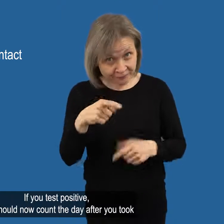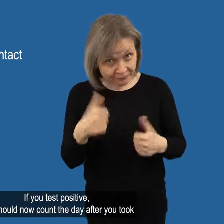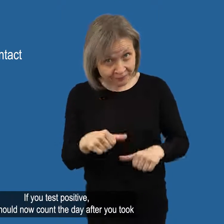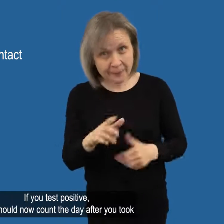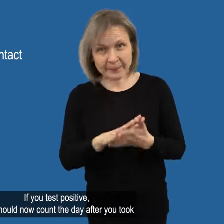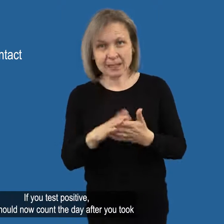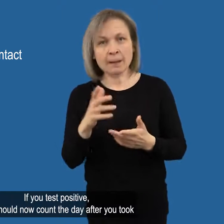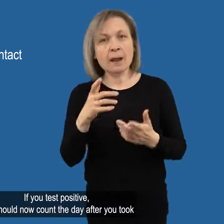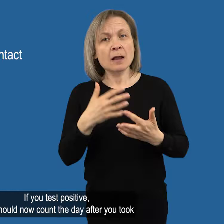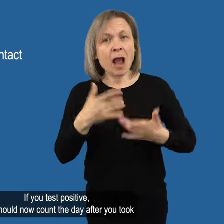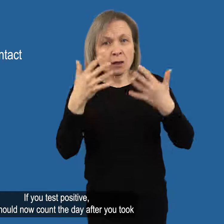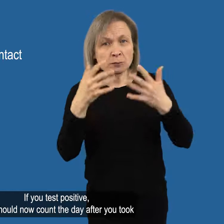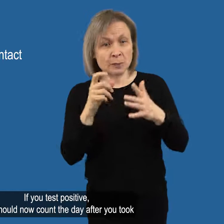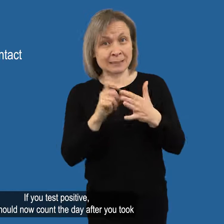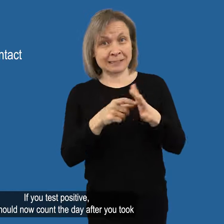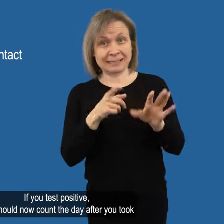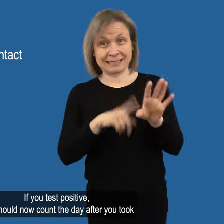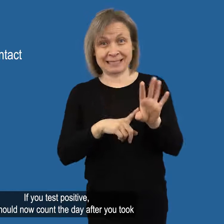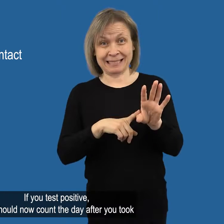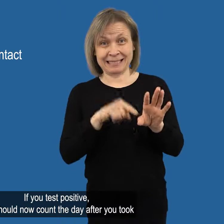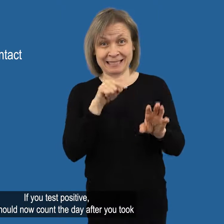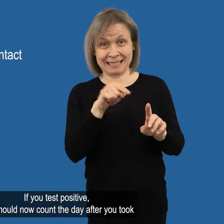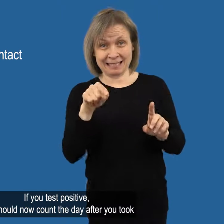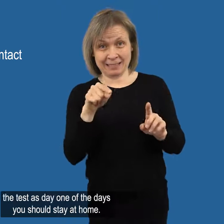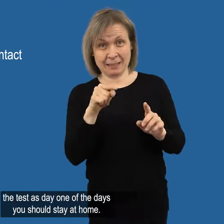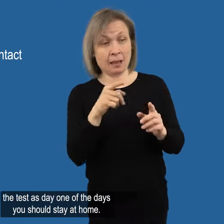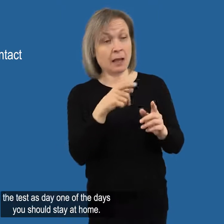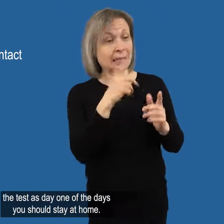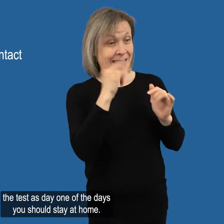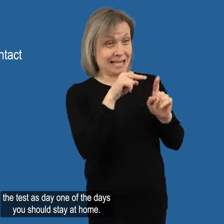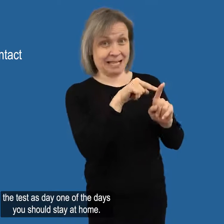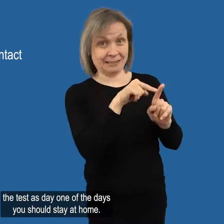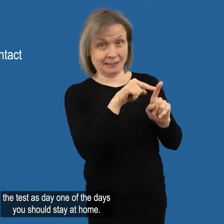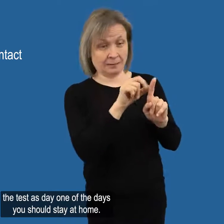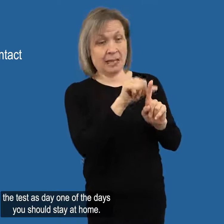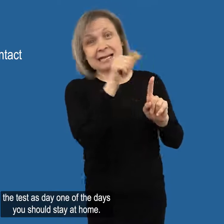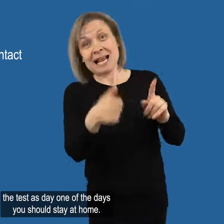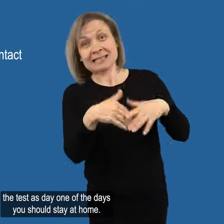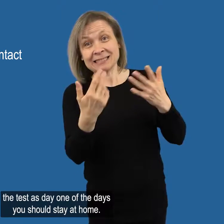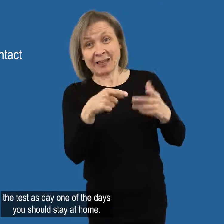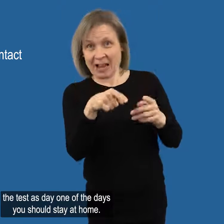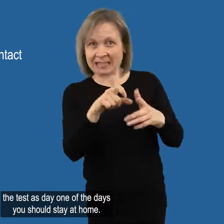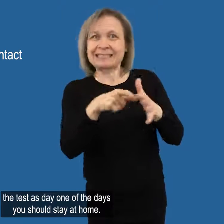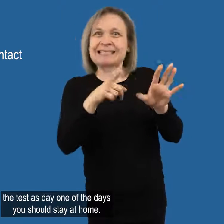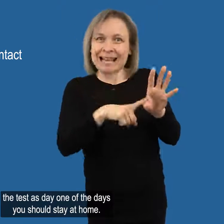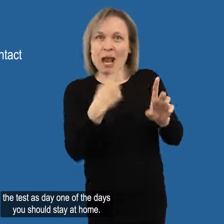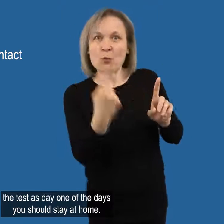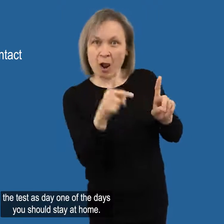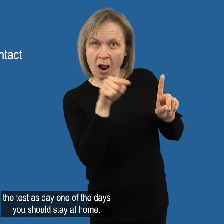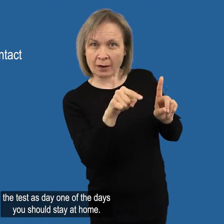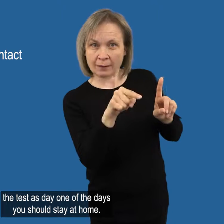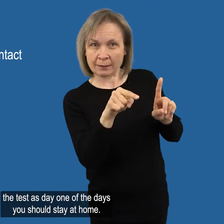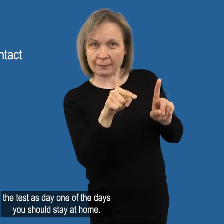If you test positive, you should now count the day after you took the test As day 1 of the days you should stay at home